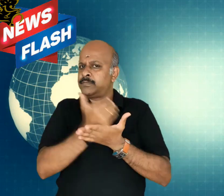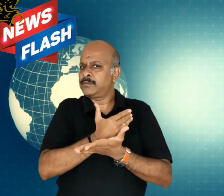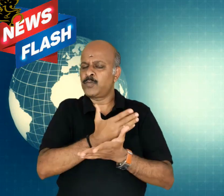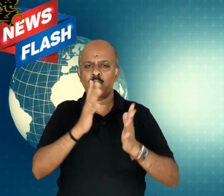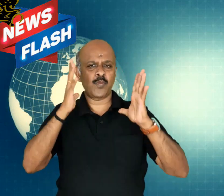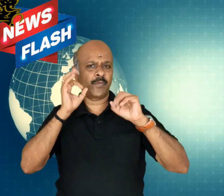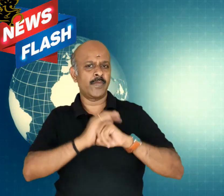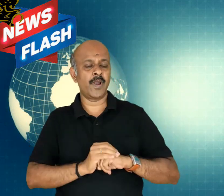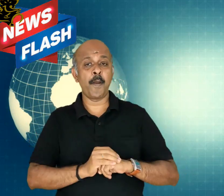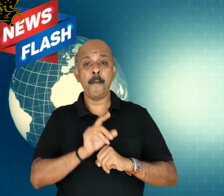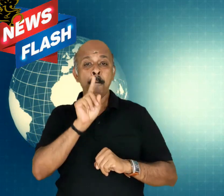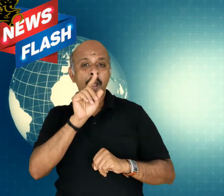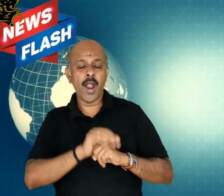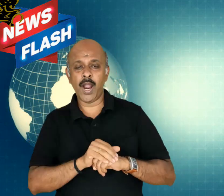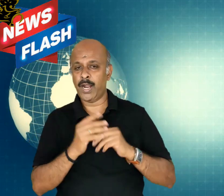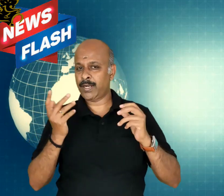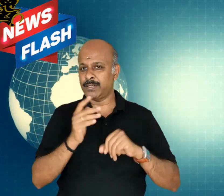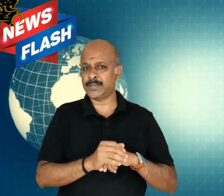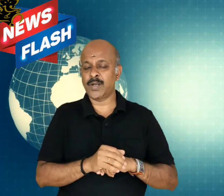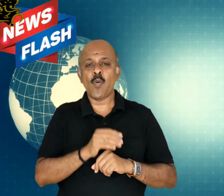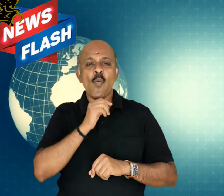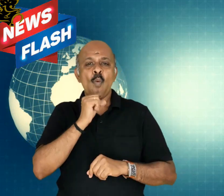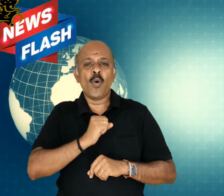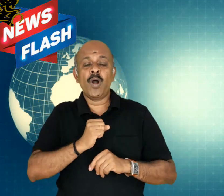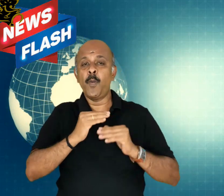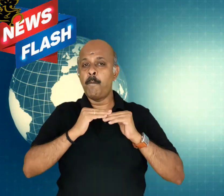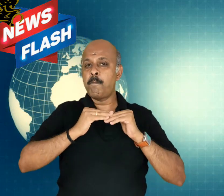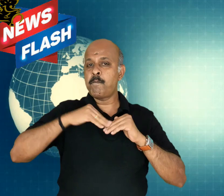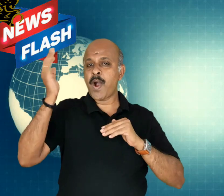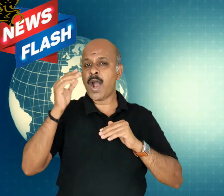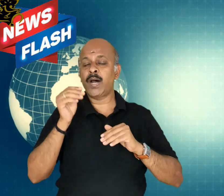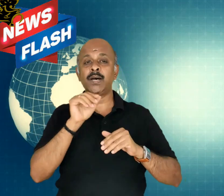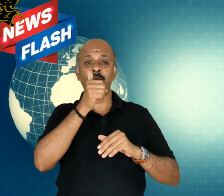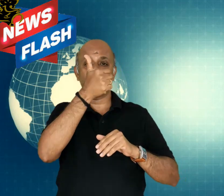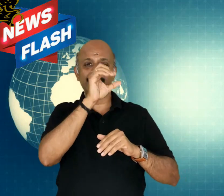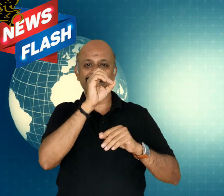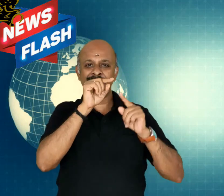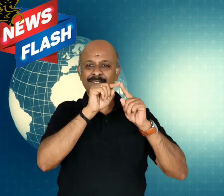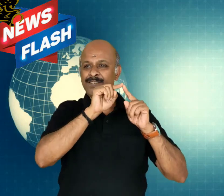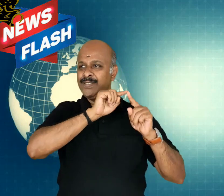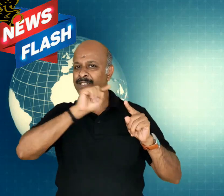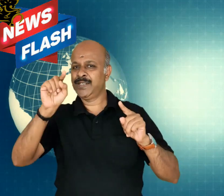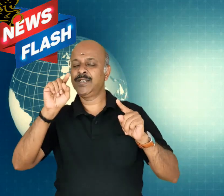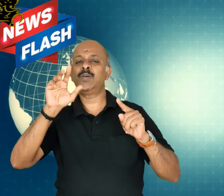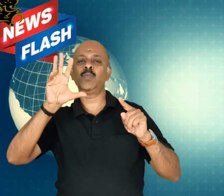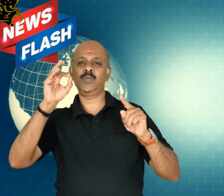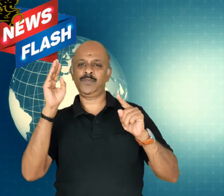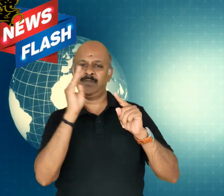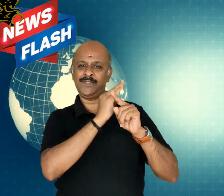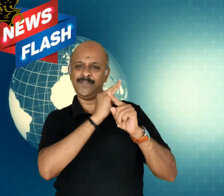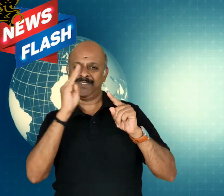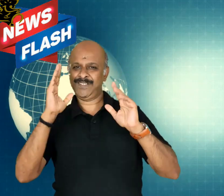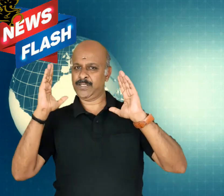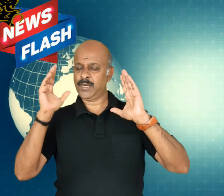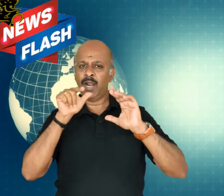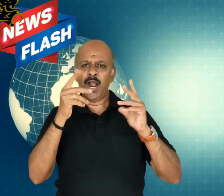It saves a lot of money. However, this water gargle method will be difficult